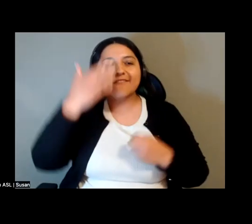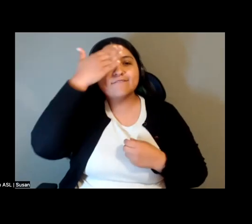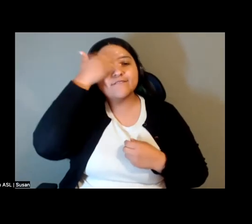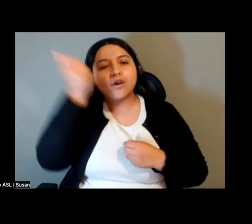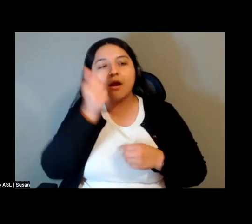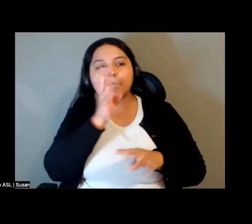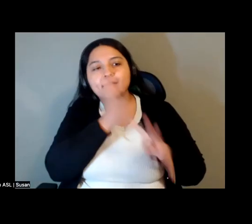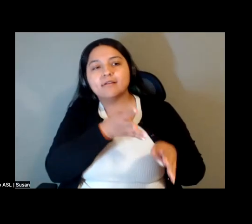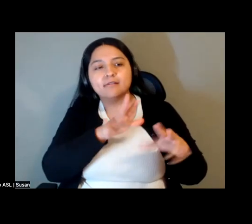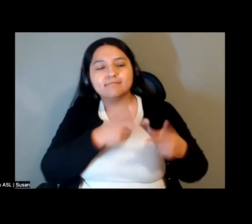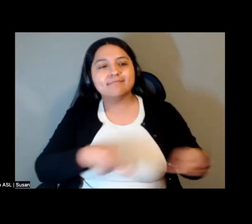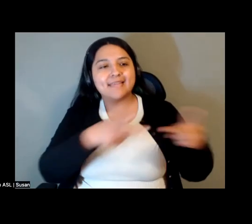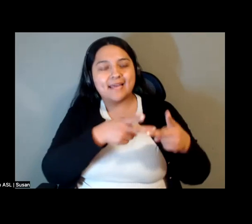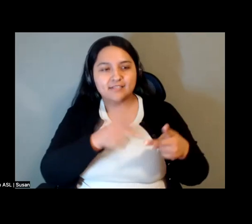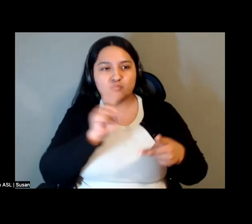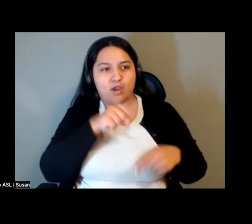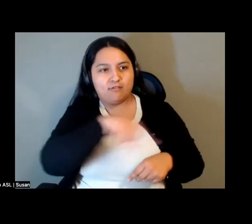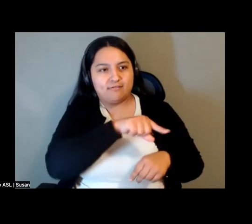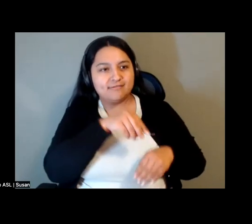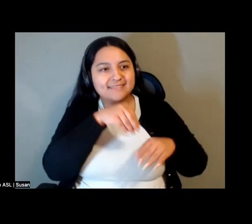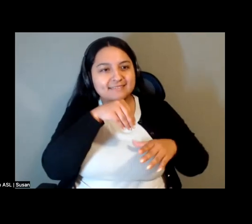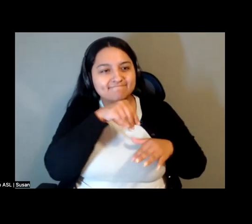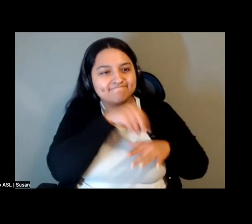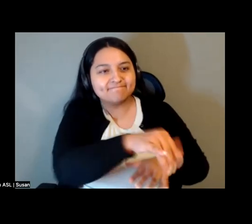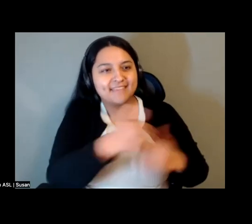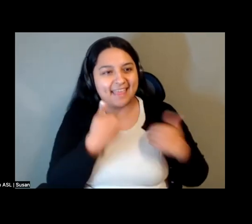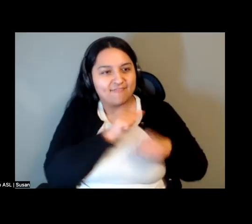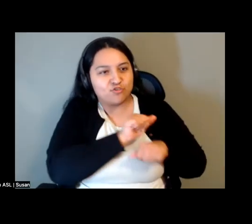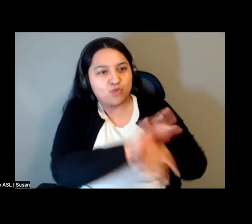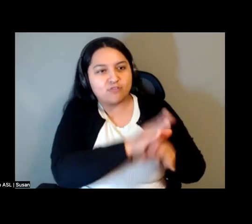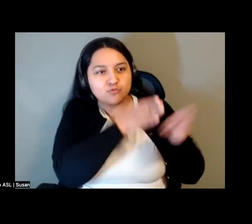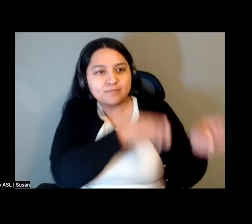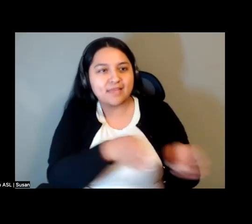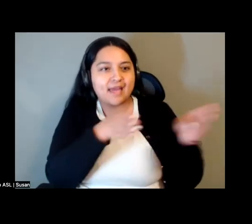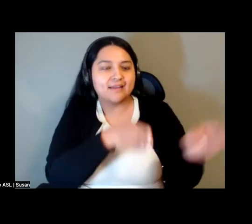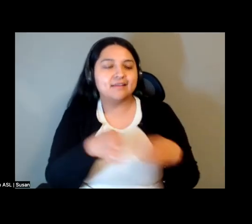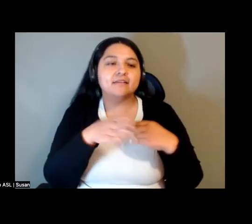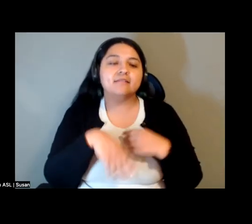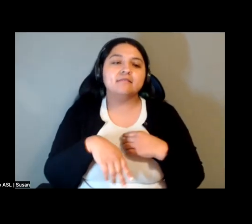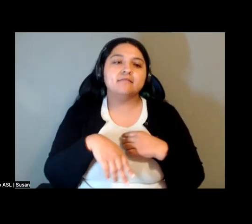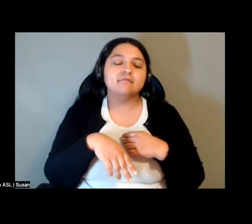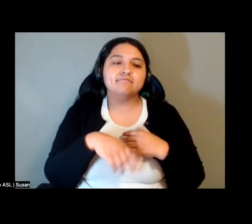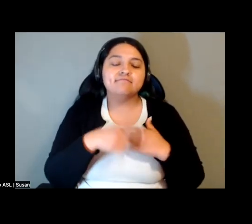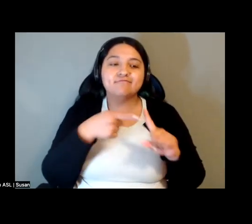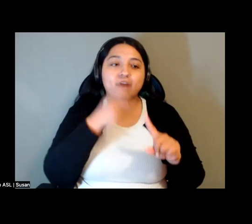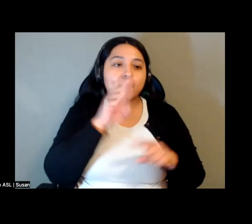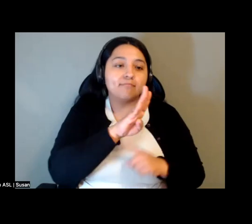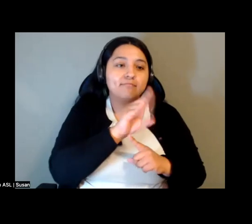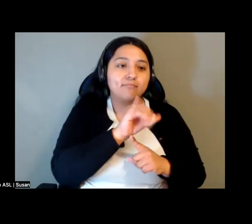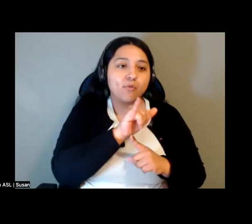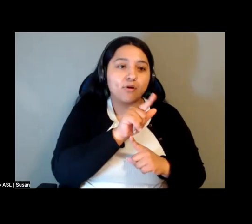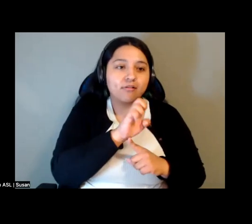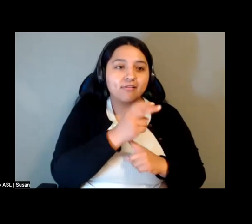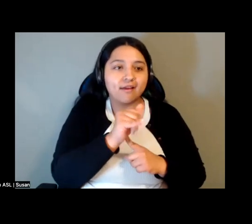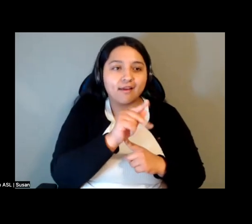seeds of grassroots planning, from the tents of Skid Row to the tenant councils of Boyle Heights. Second,